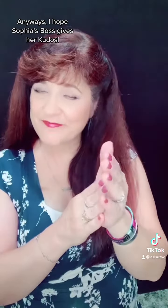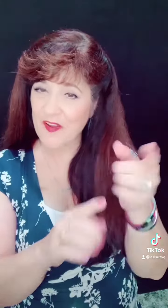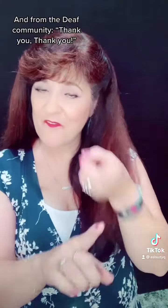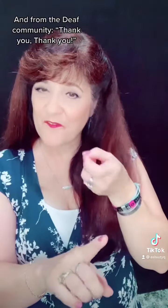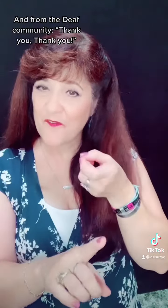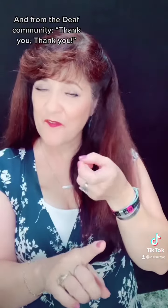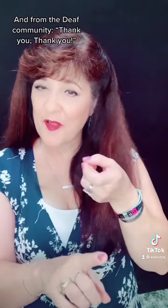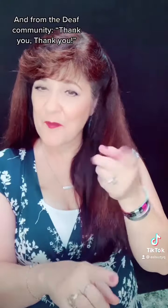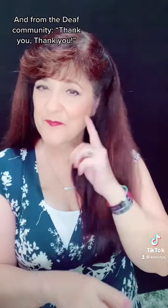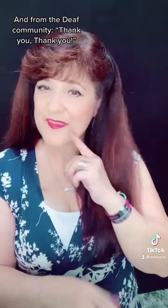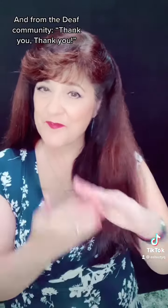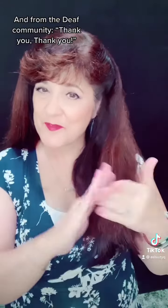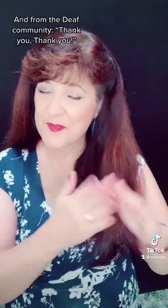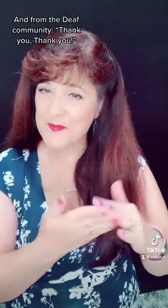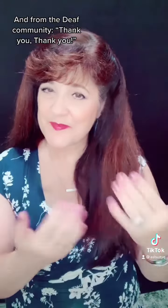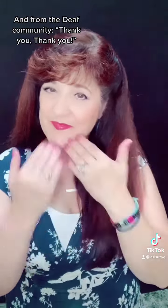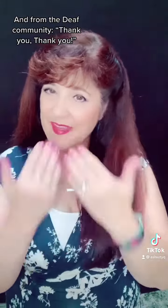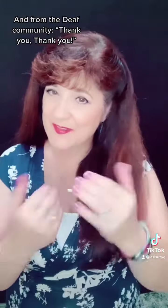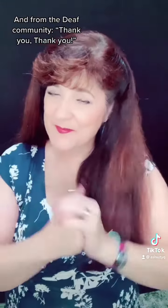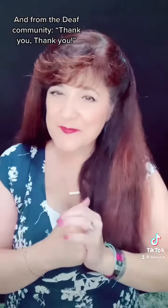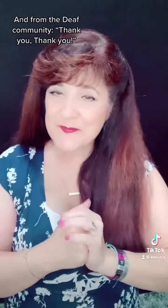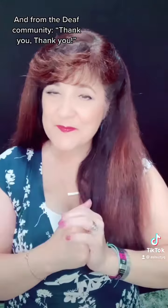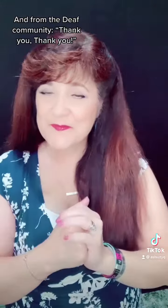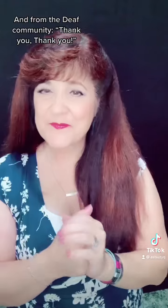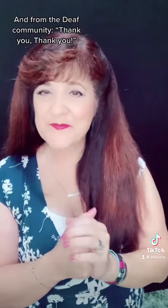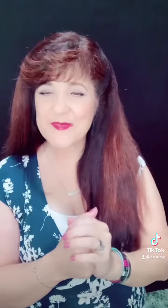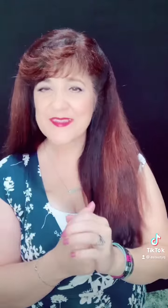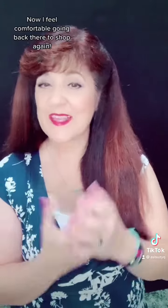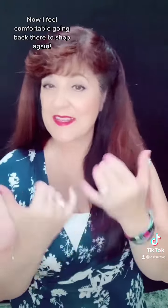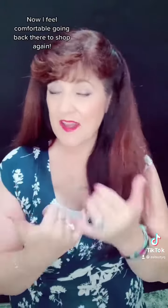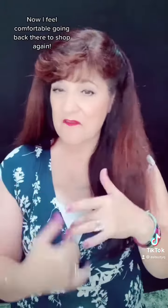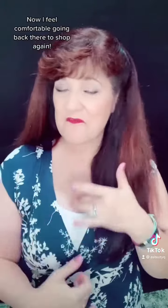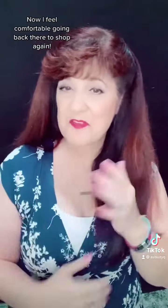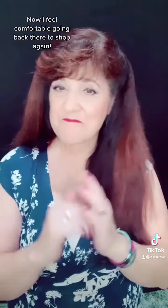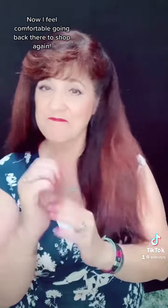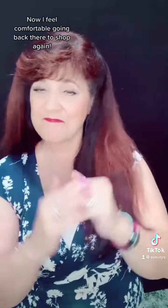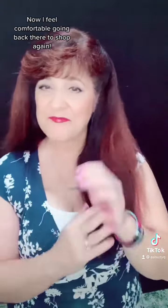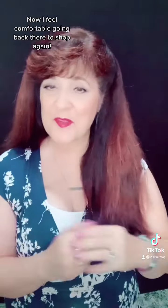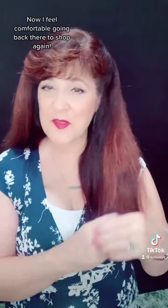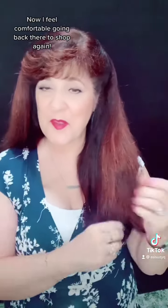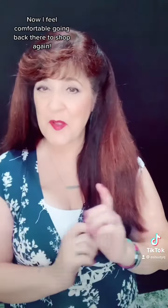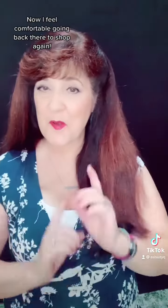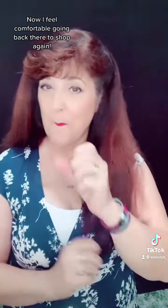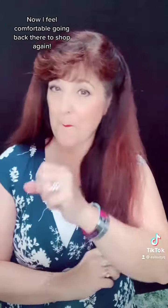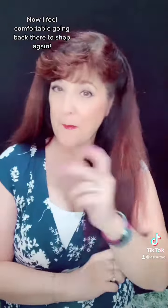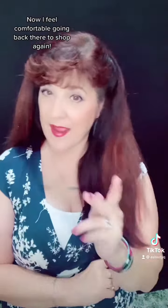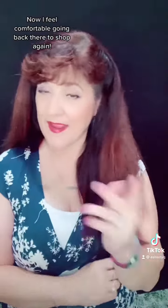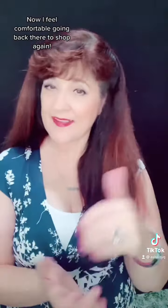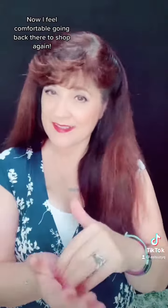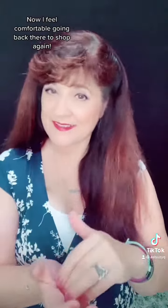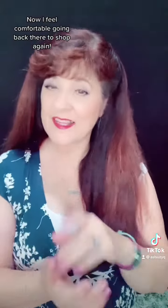And from the deaf community, thank you, thank you. Now I feel comfortable going back there to shop again.